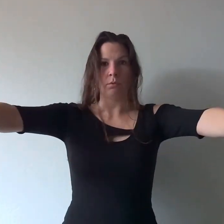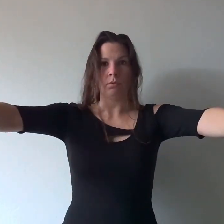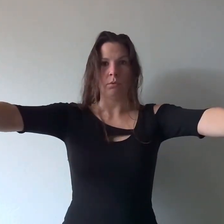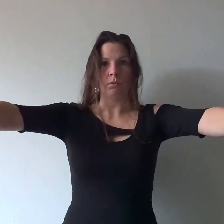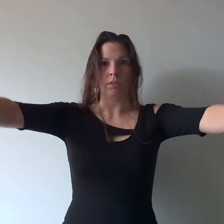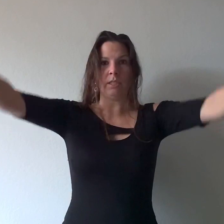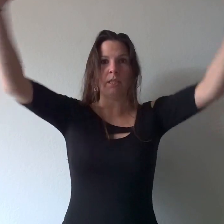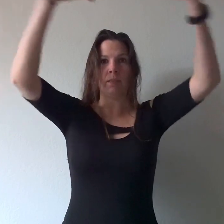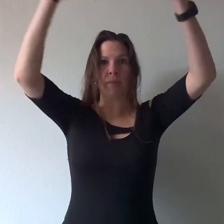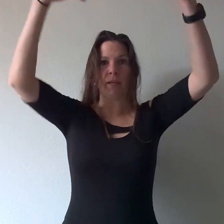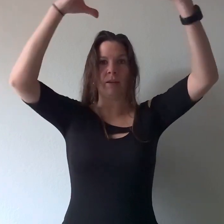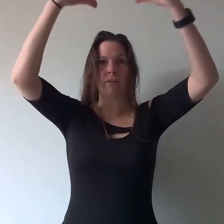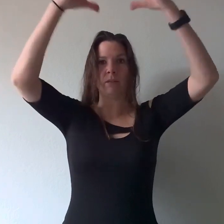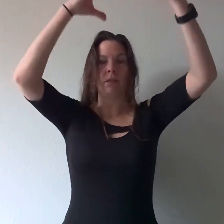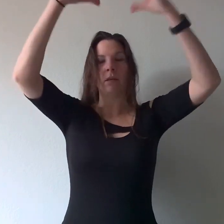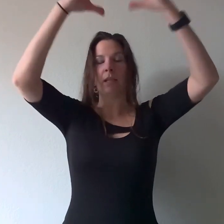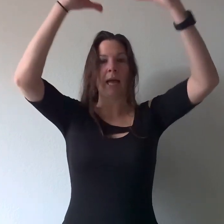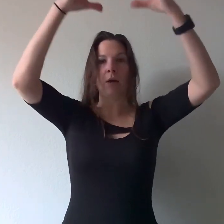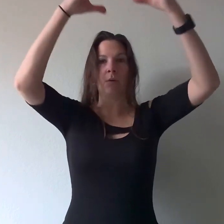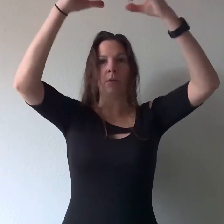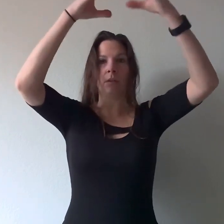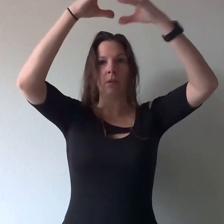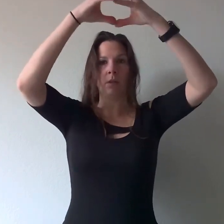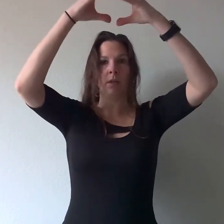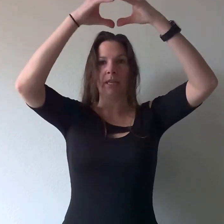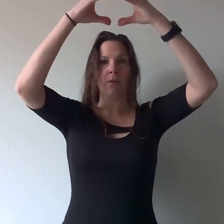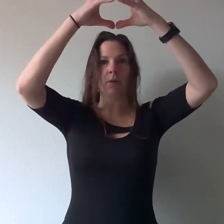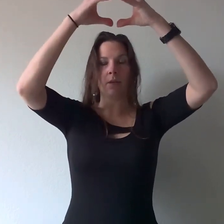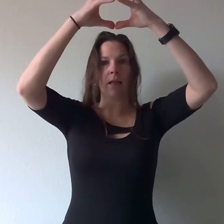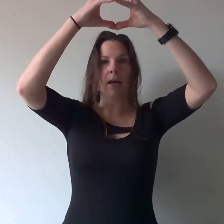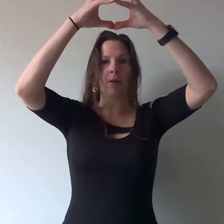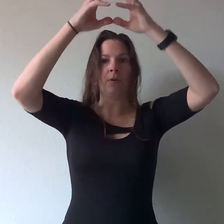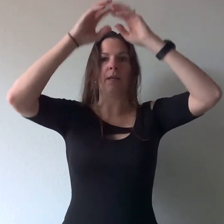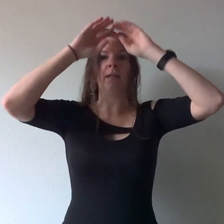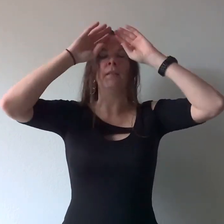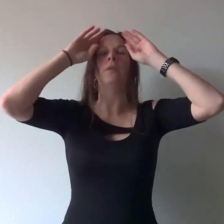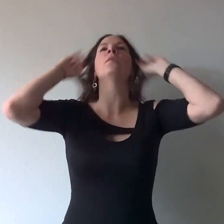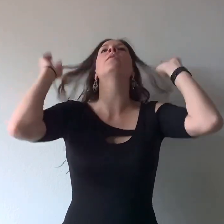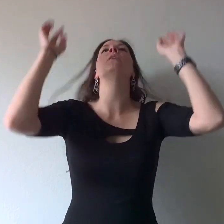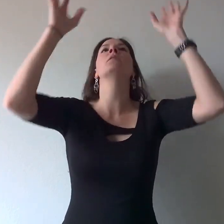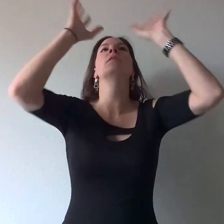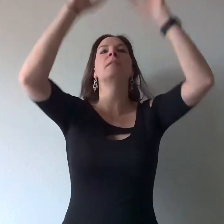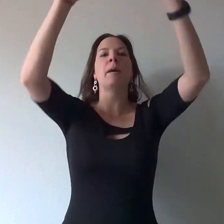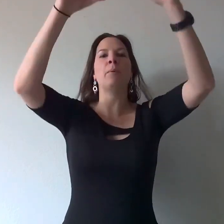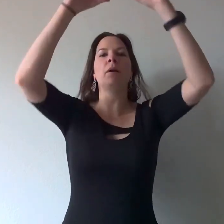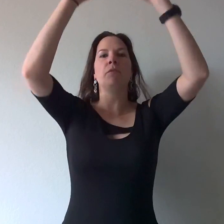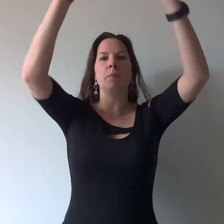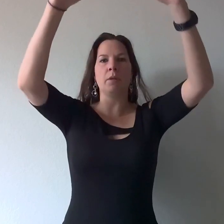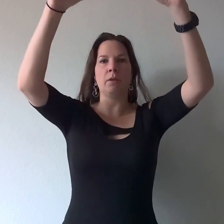it's in this big cloud your cloud in the universe separate from you